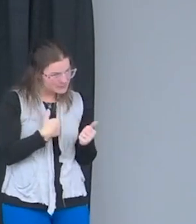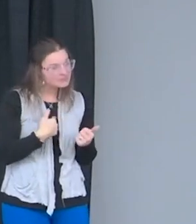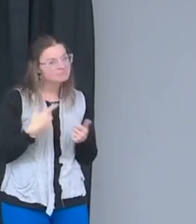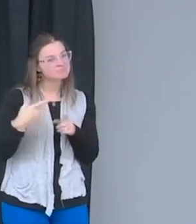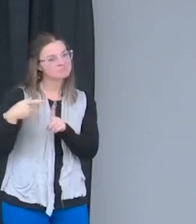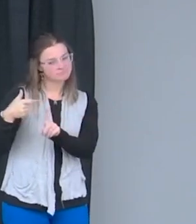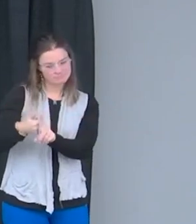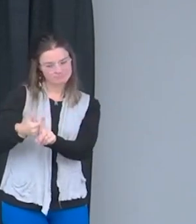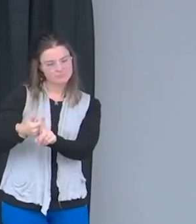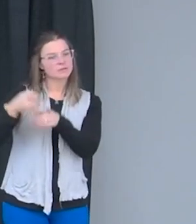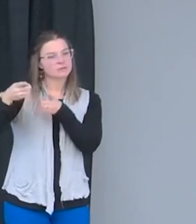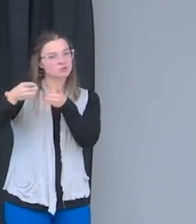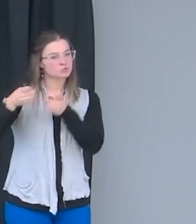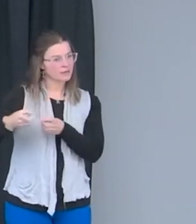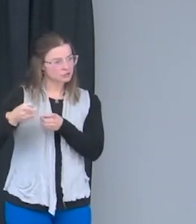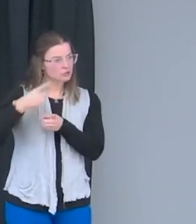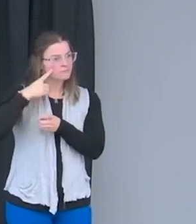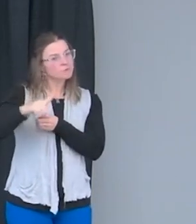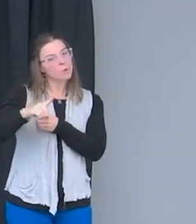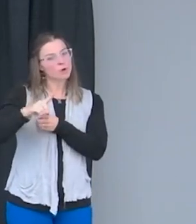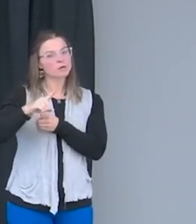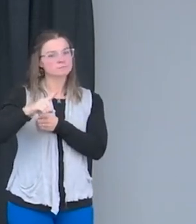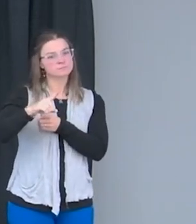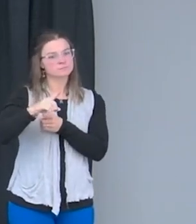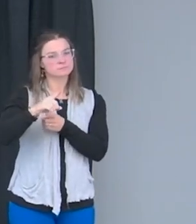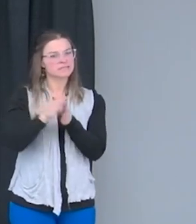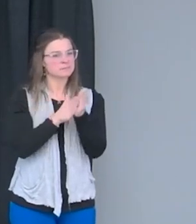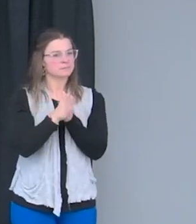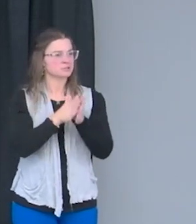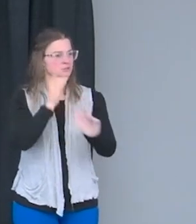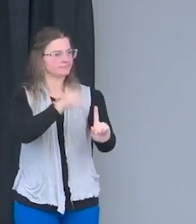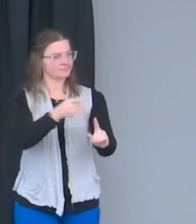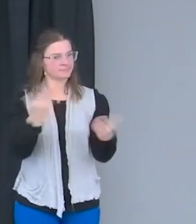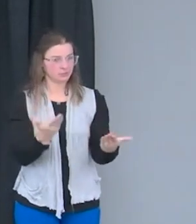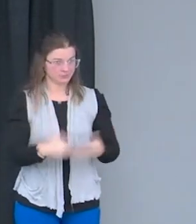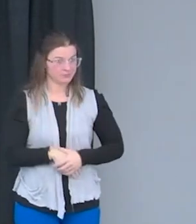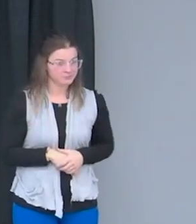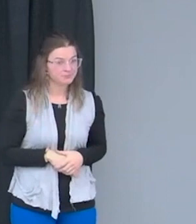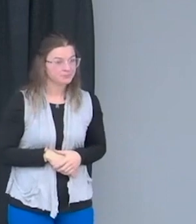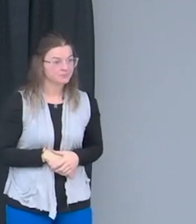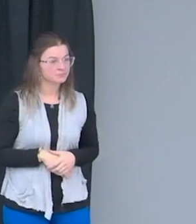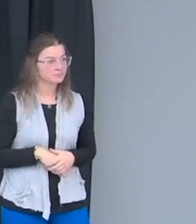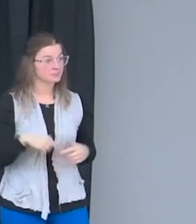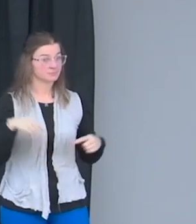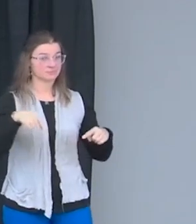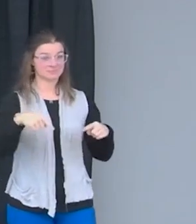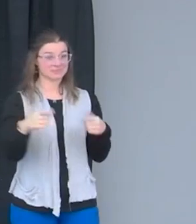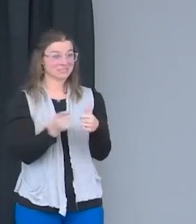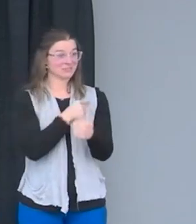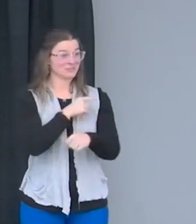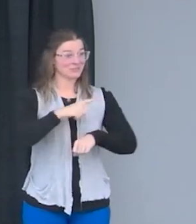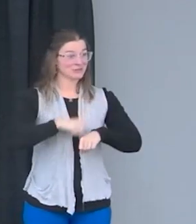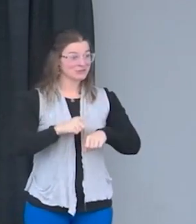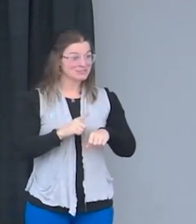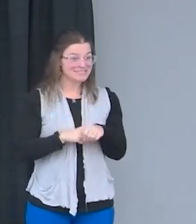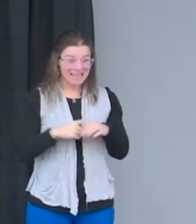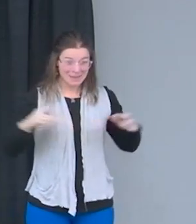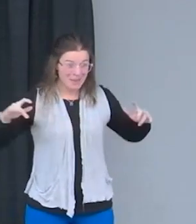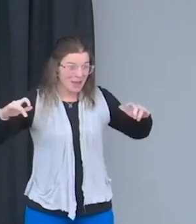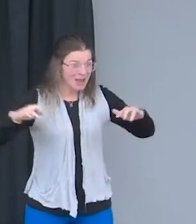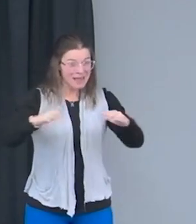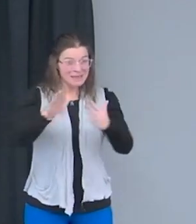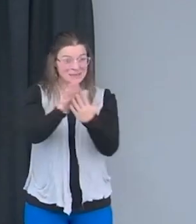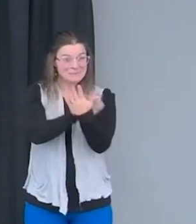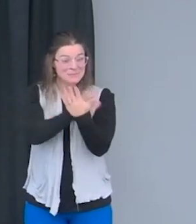Director of Mission Initiatives here at Peckham. So this is our first time gathering back in